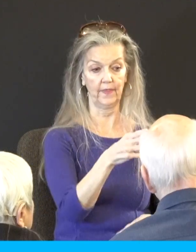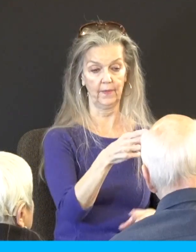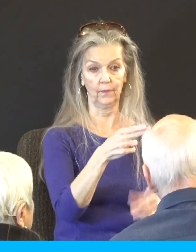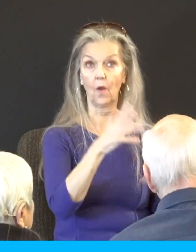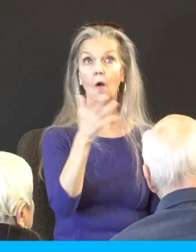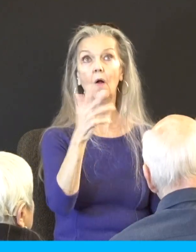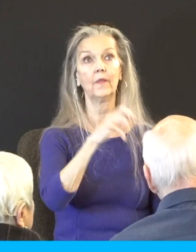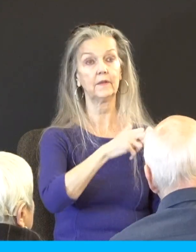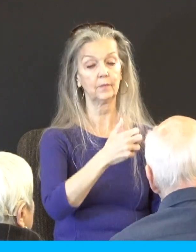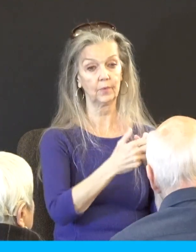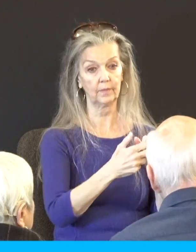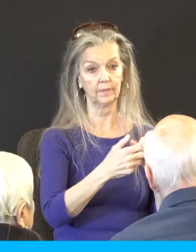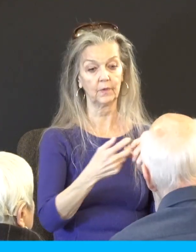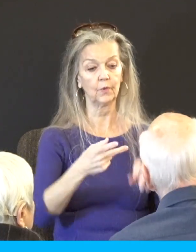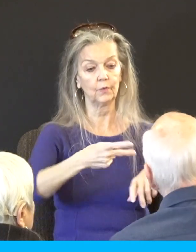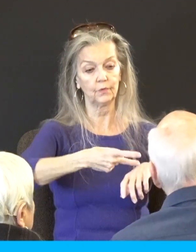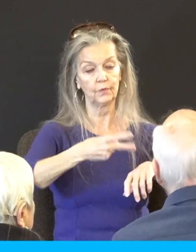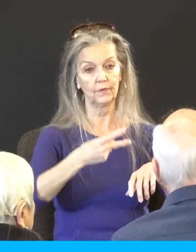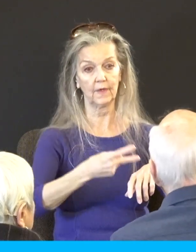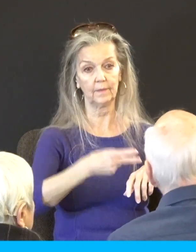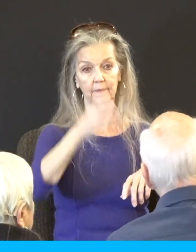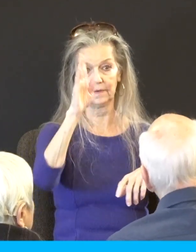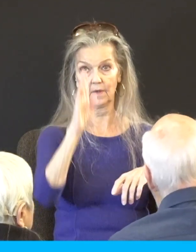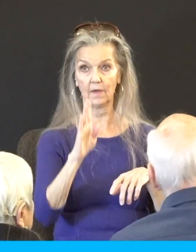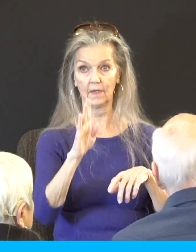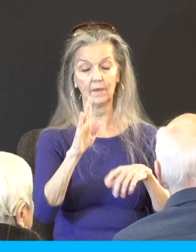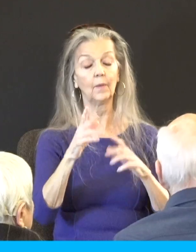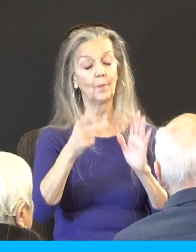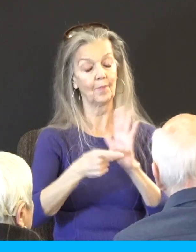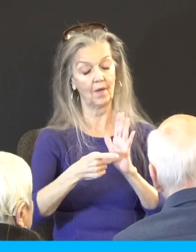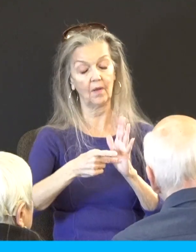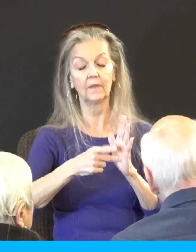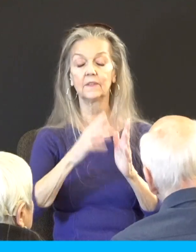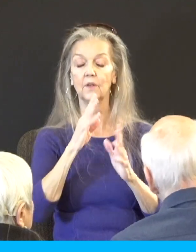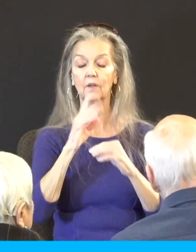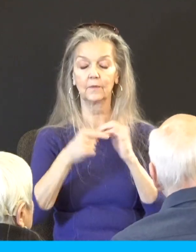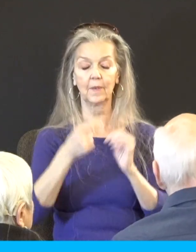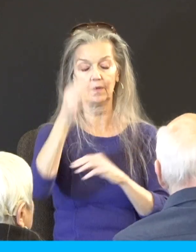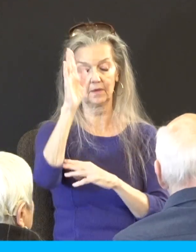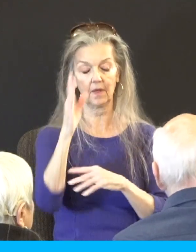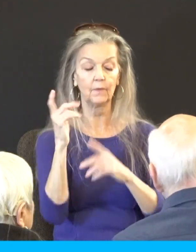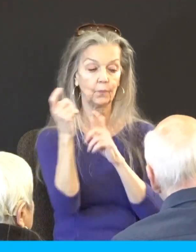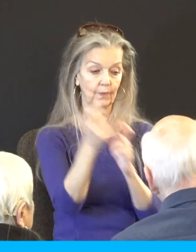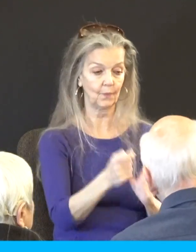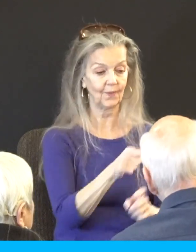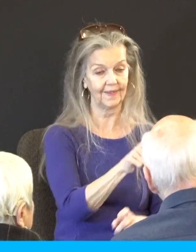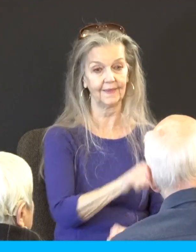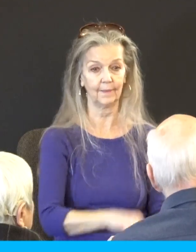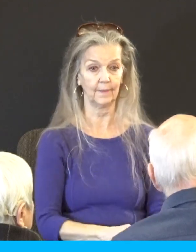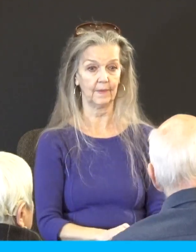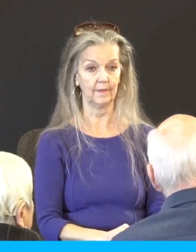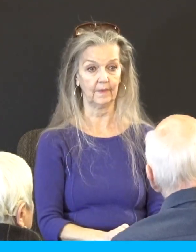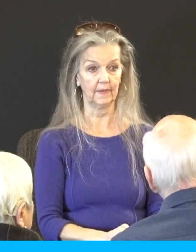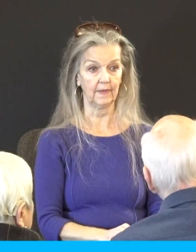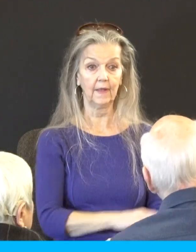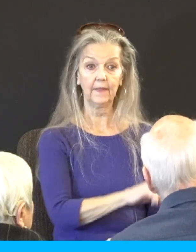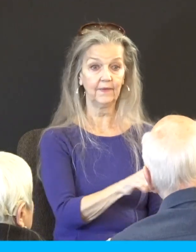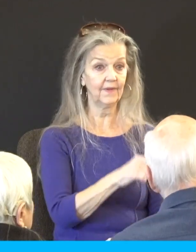Twice he talks about God rewarding them. How's that for an encouragement? I mean, they're like the poster children for don't do this.